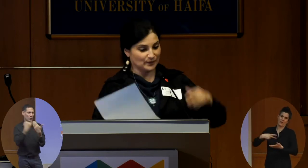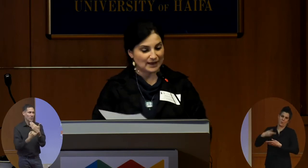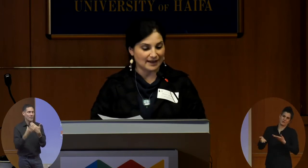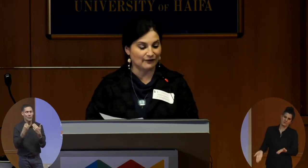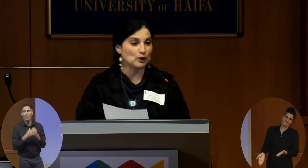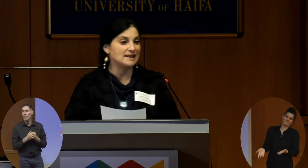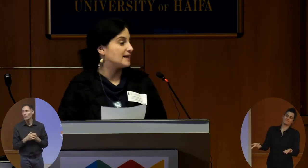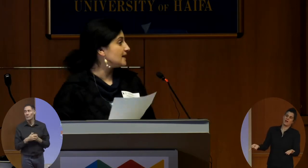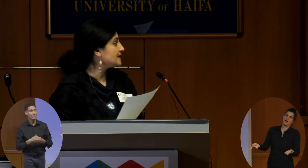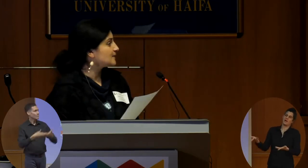the floor is there.